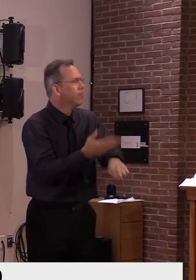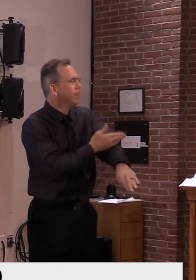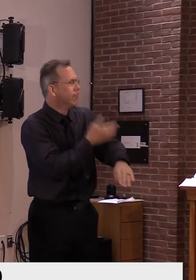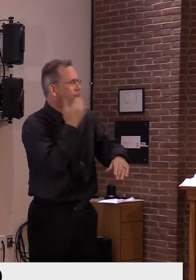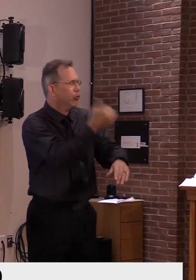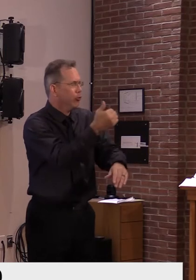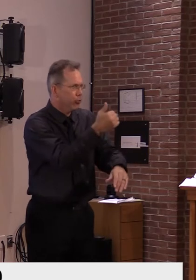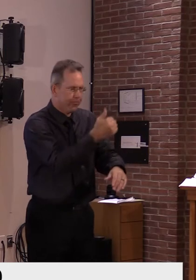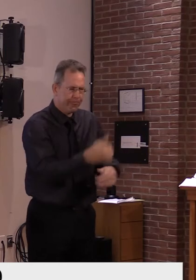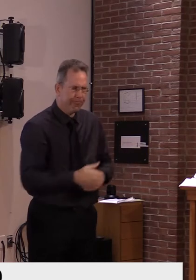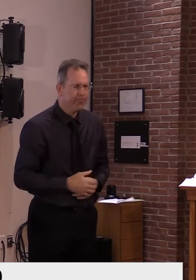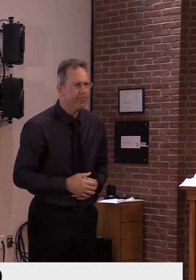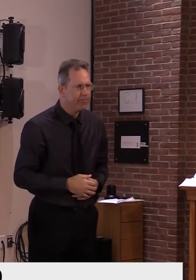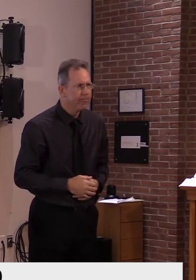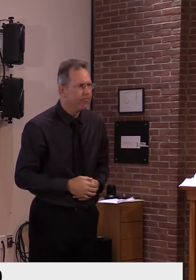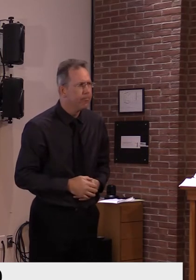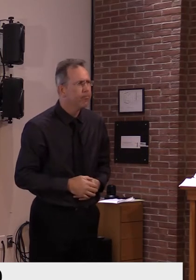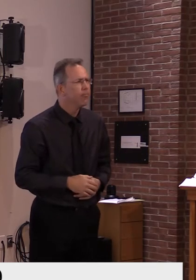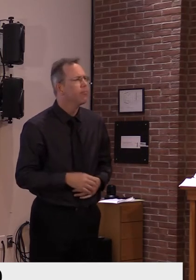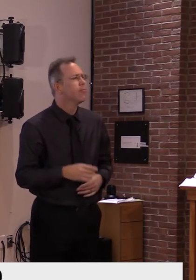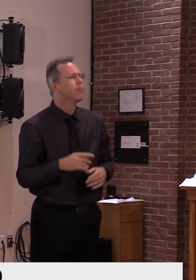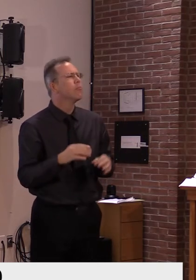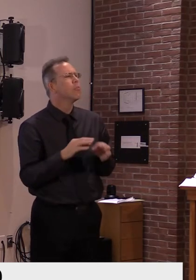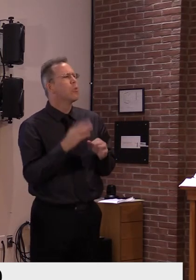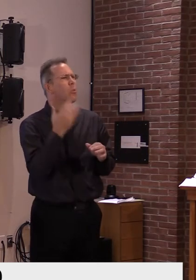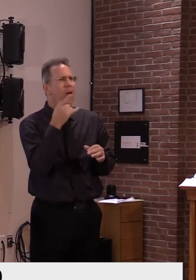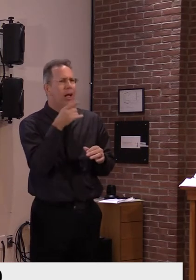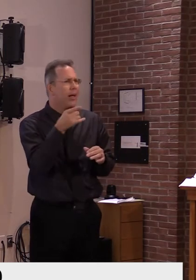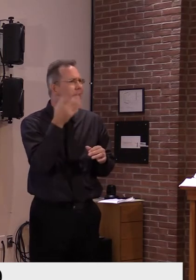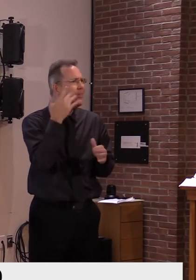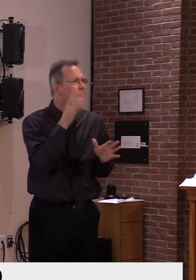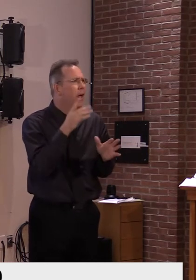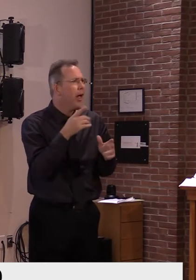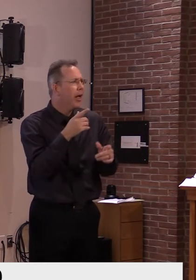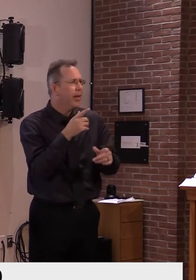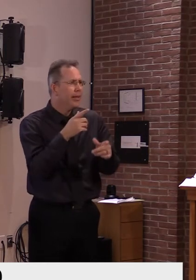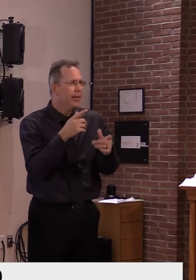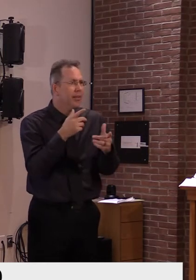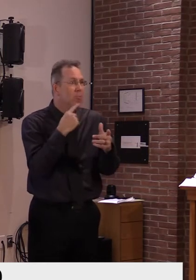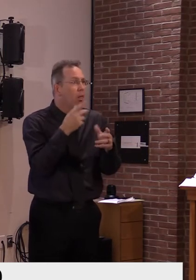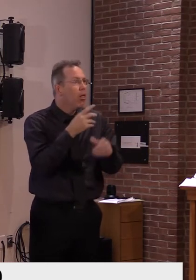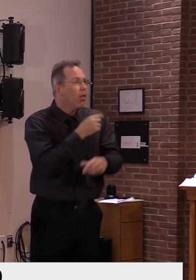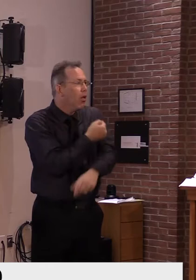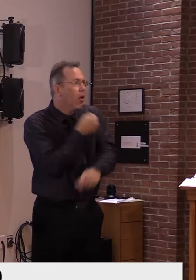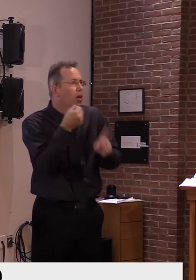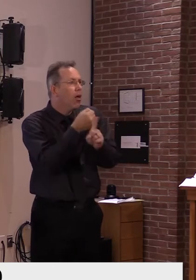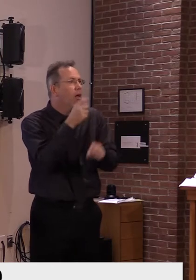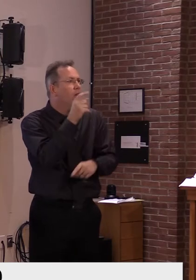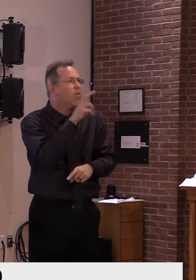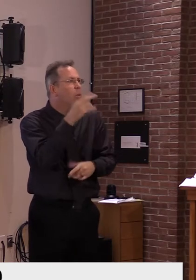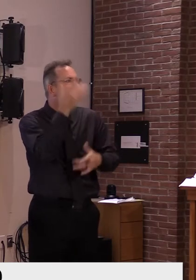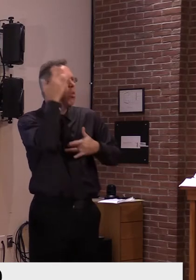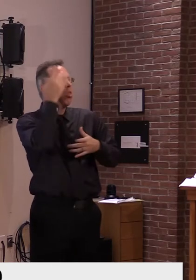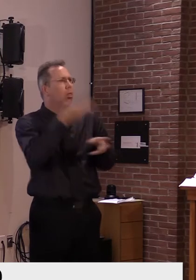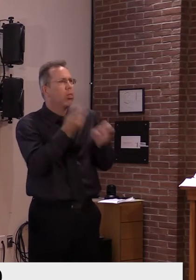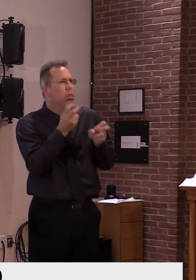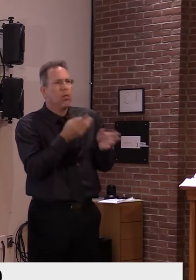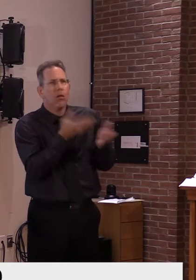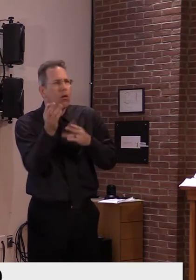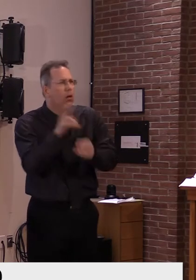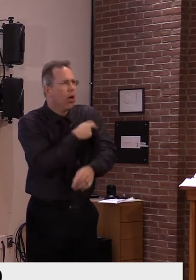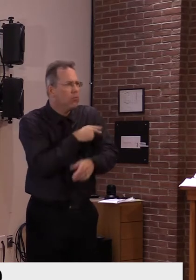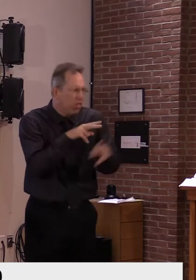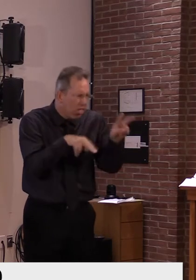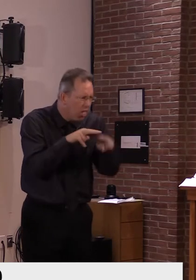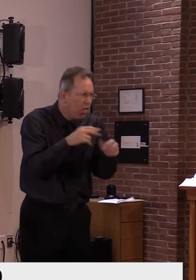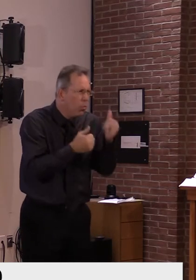we have as much hospital capacity as we can as we get into the flu season in case we do see a rise in the continued increase in COVID cases